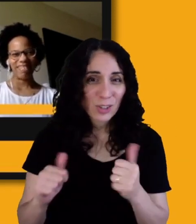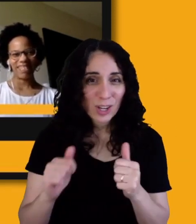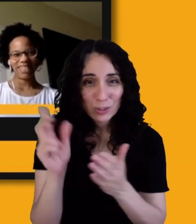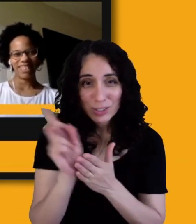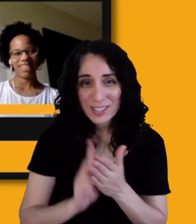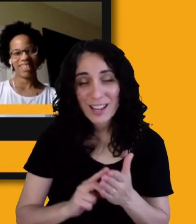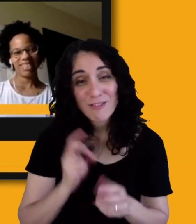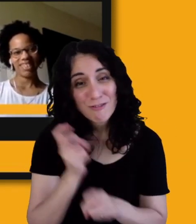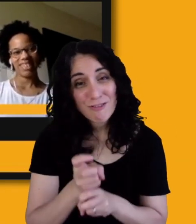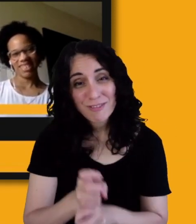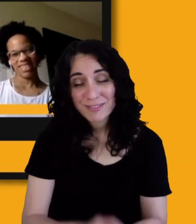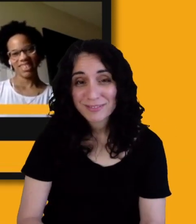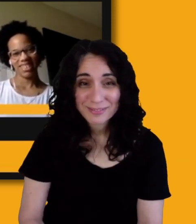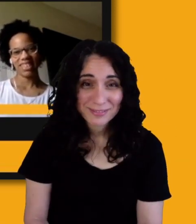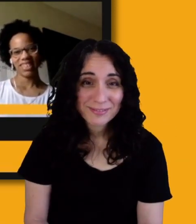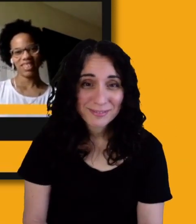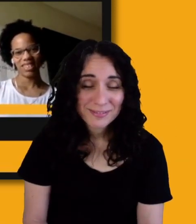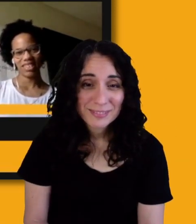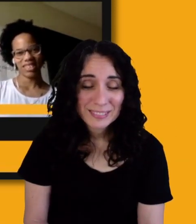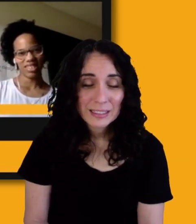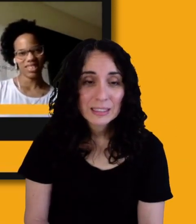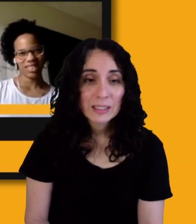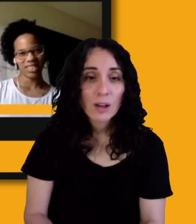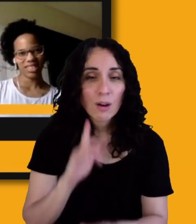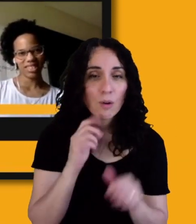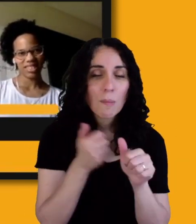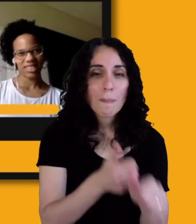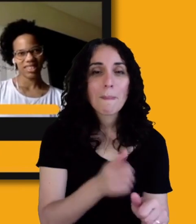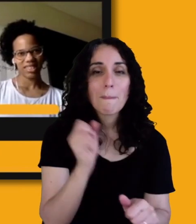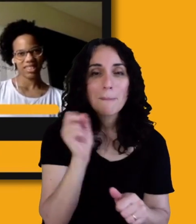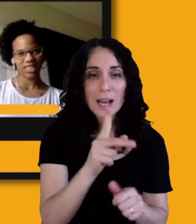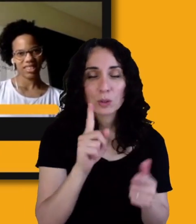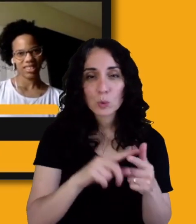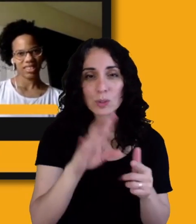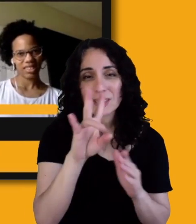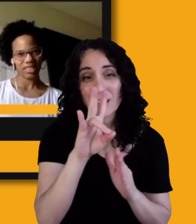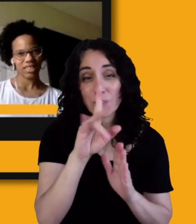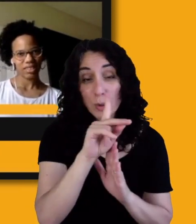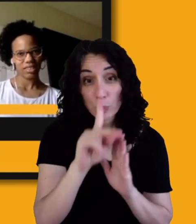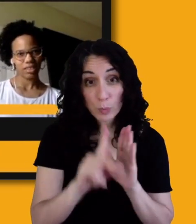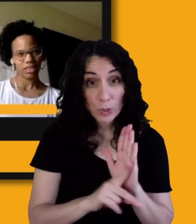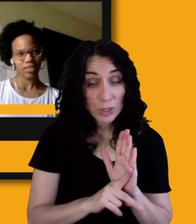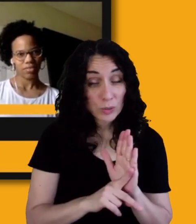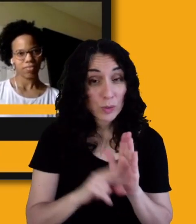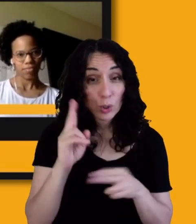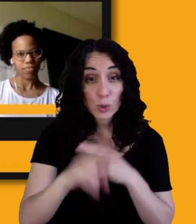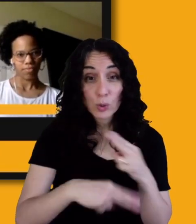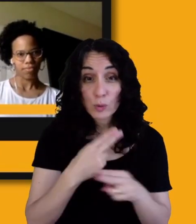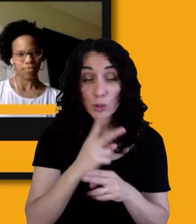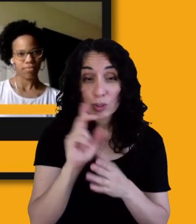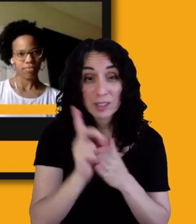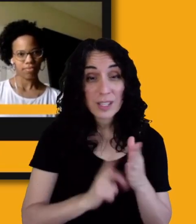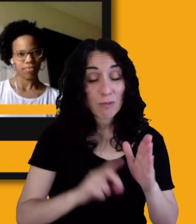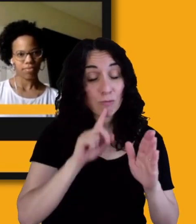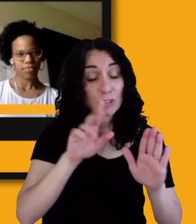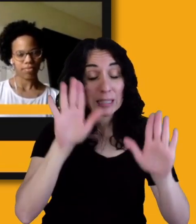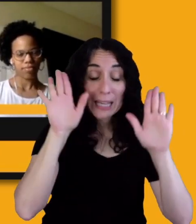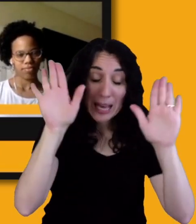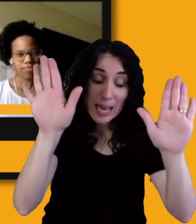because the, because the seven principles of universal design are excellent. I'm not, and I, and I would never, I mean, every